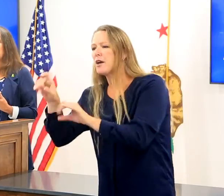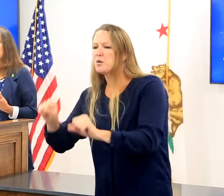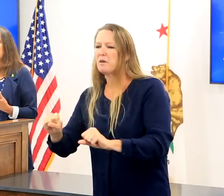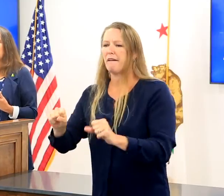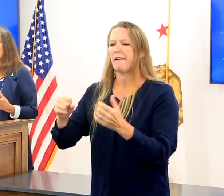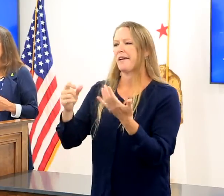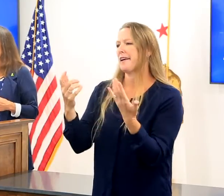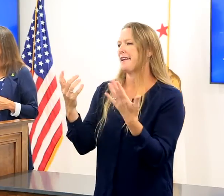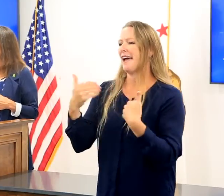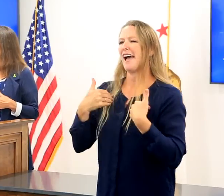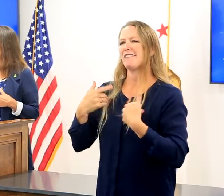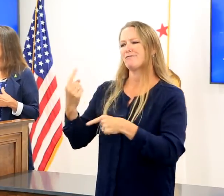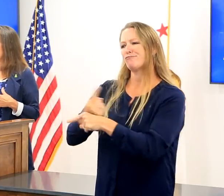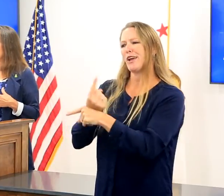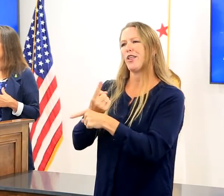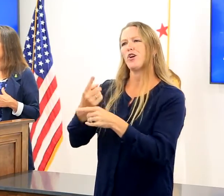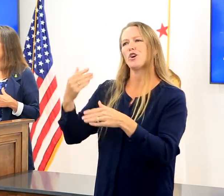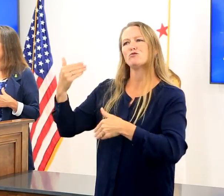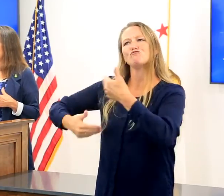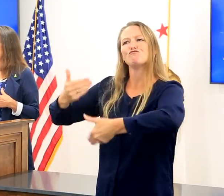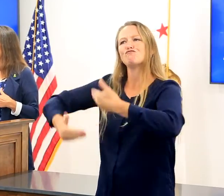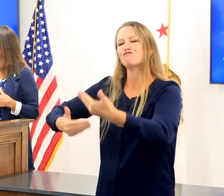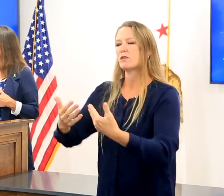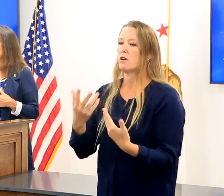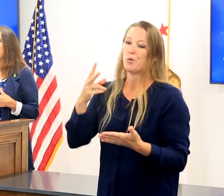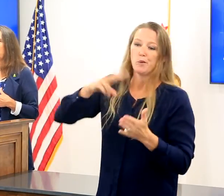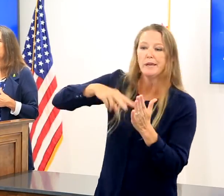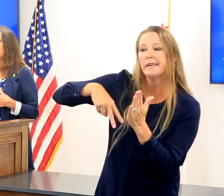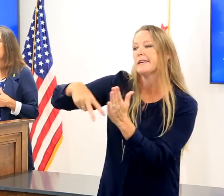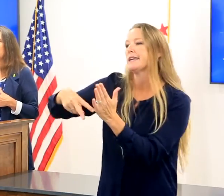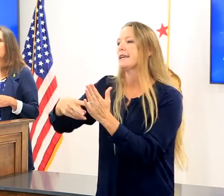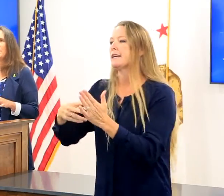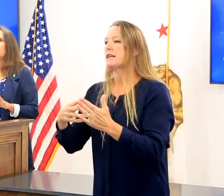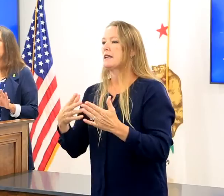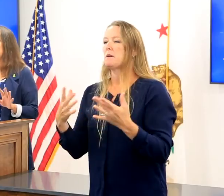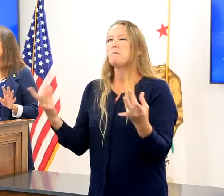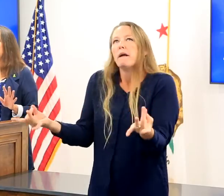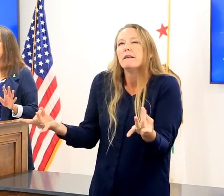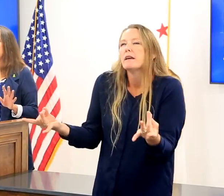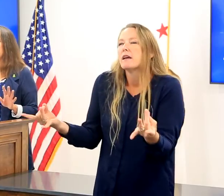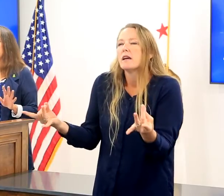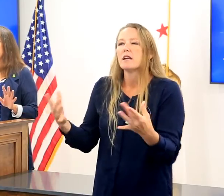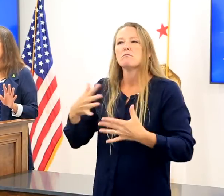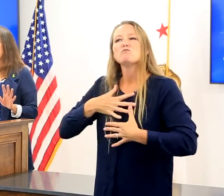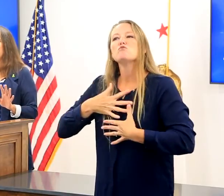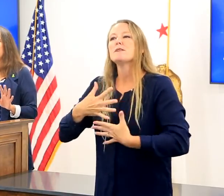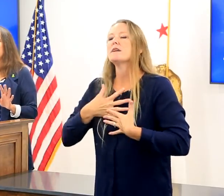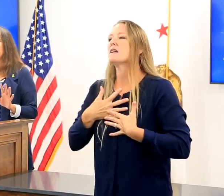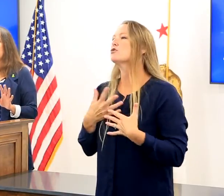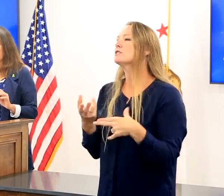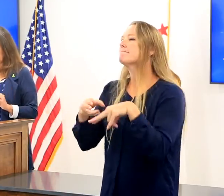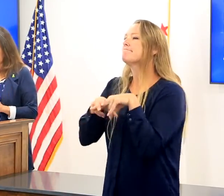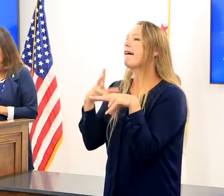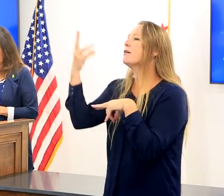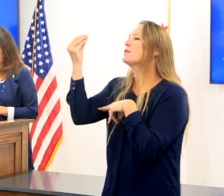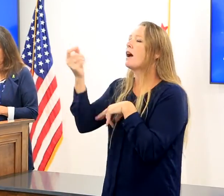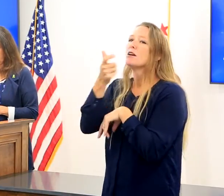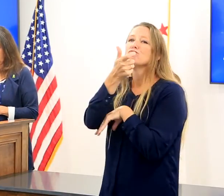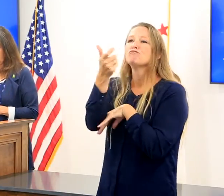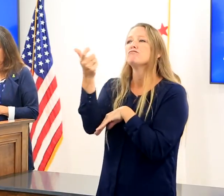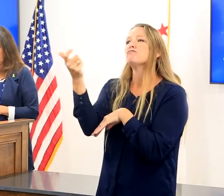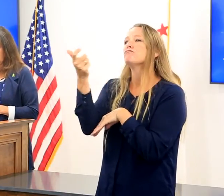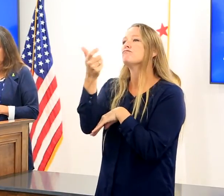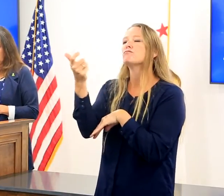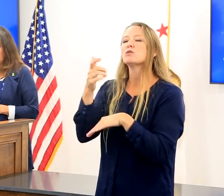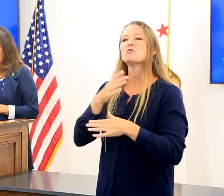deep breathing, just sitting and watching outside a window to see what's going on outside without doing anything else. Give yourself the chance to do that.